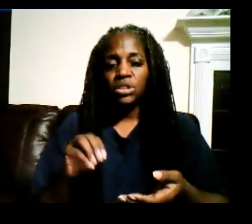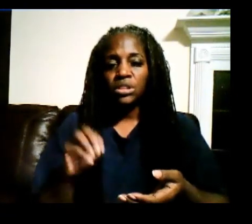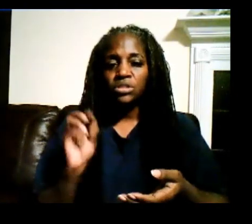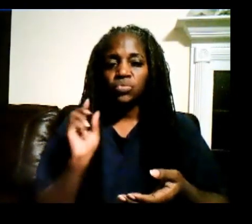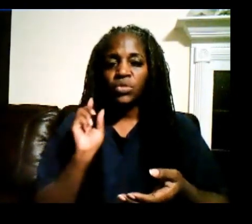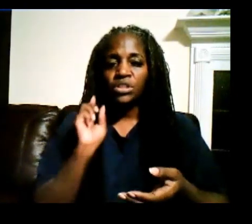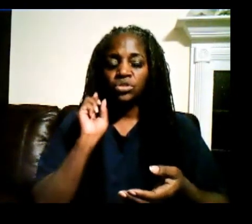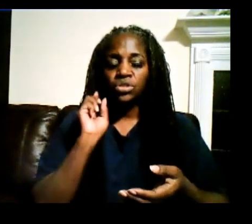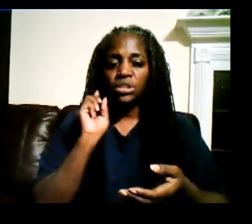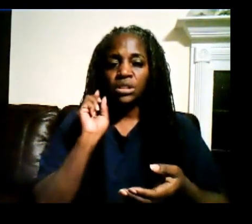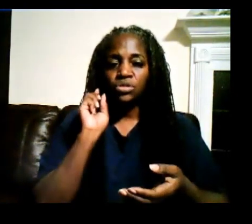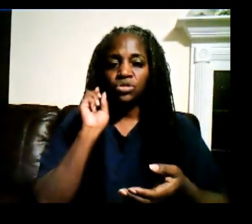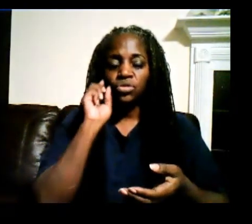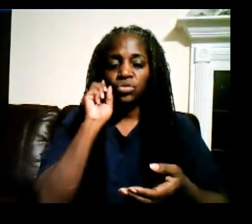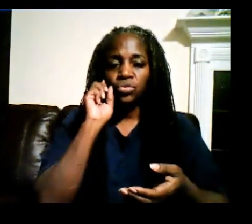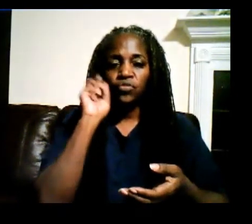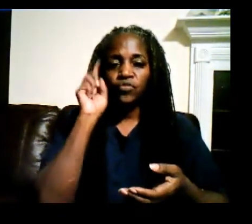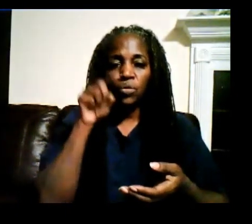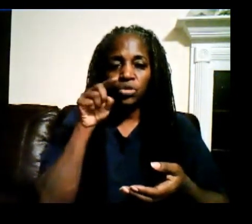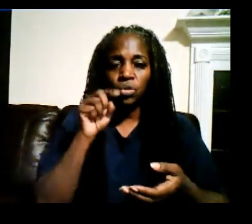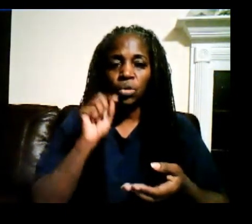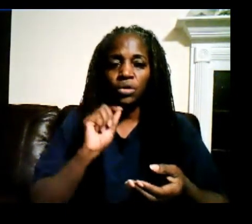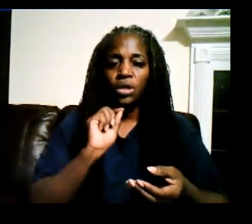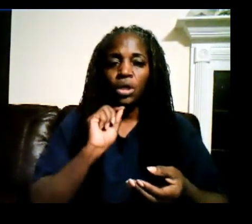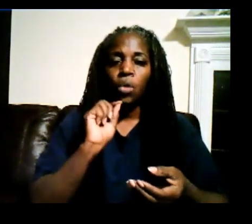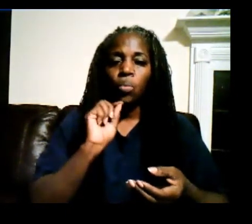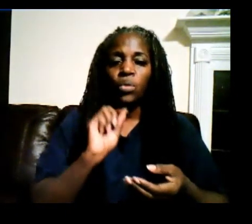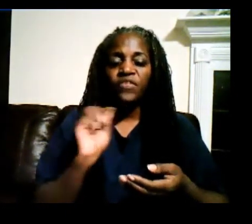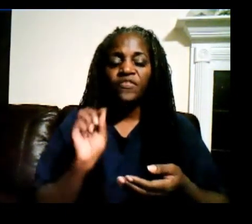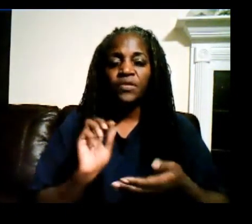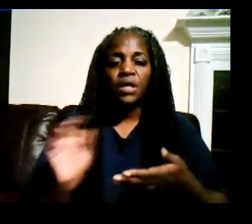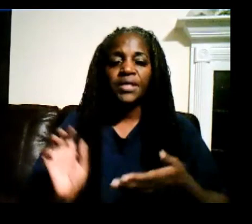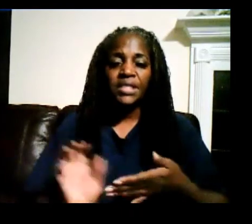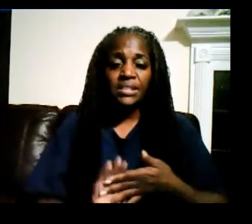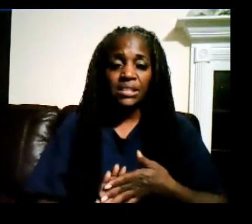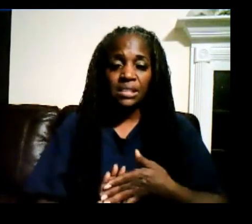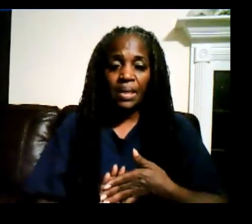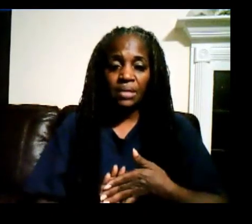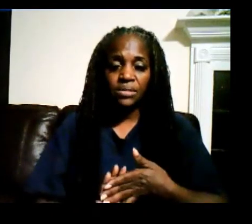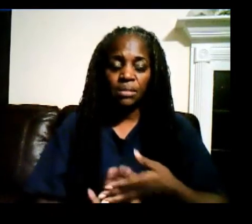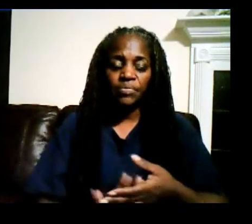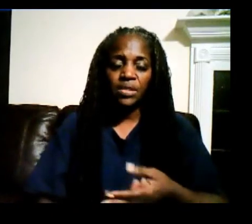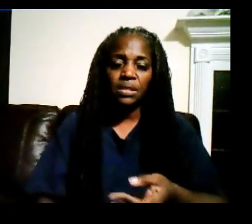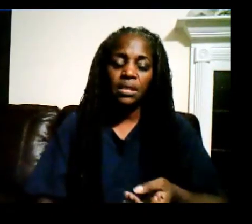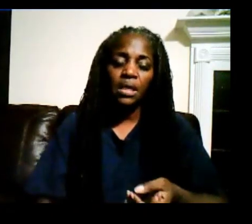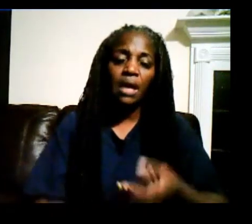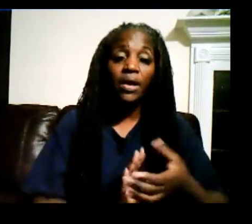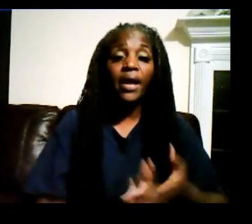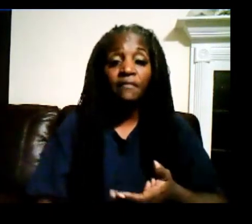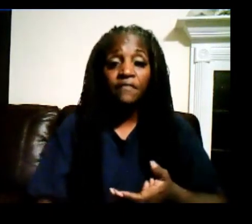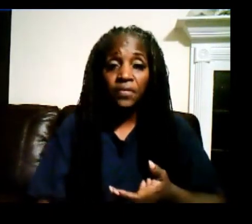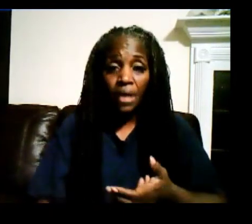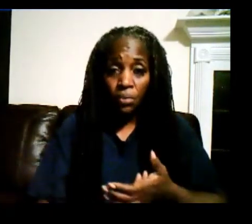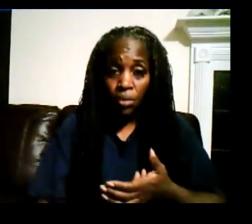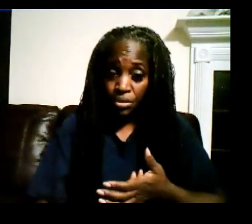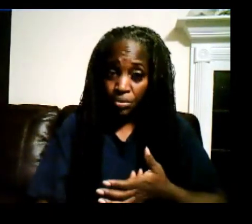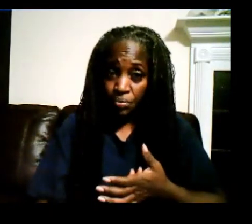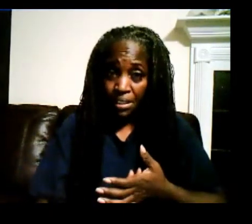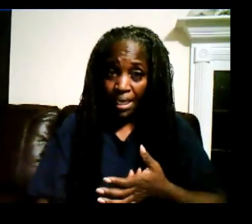things we tend to focus on when we feel uneasy about something. However, I want you to realize